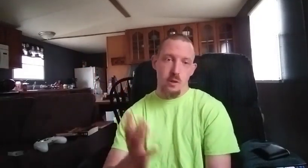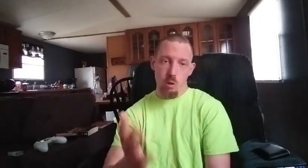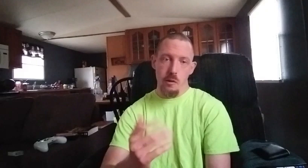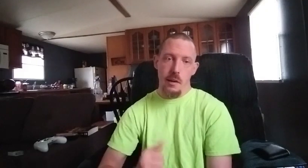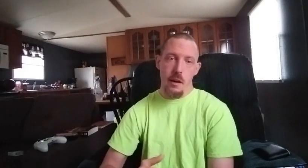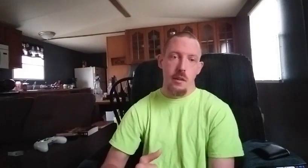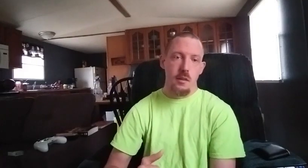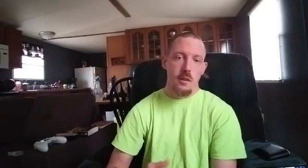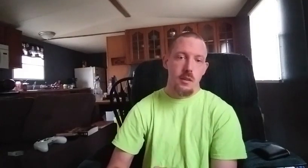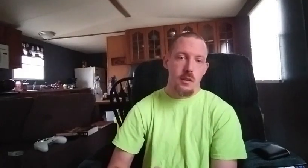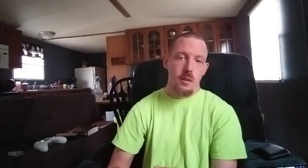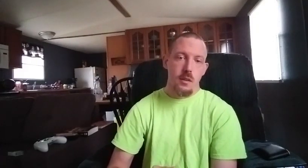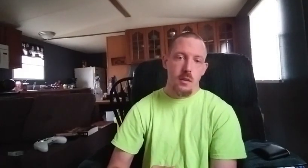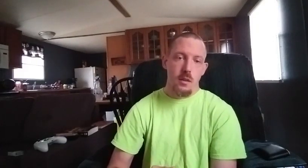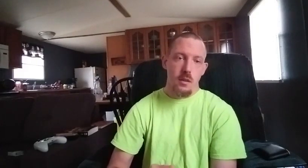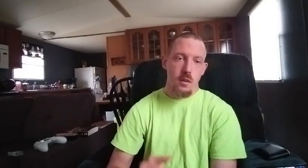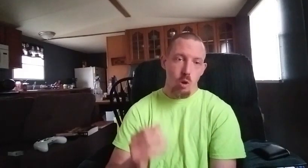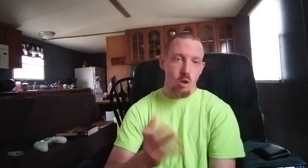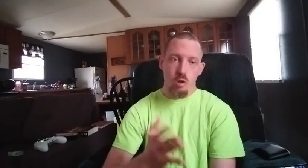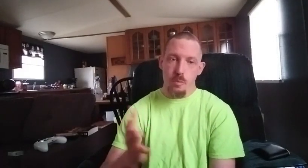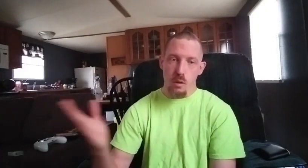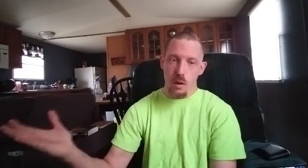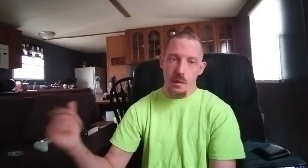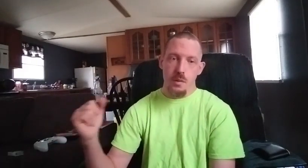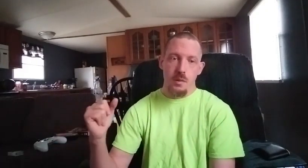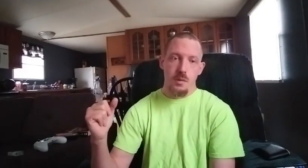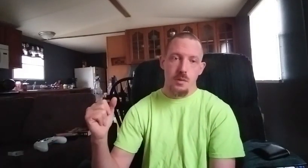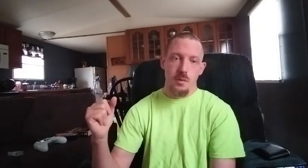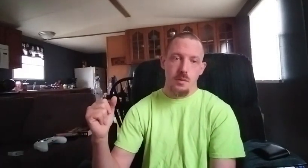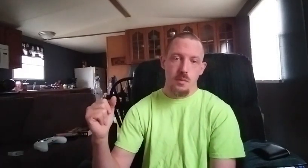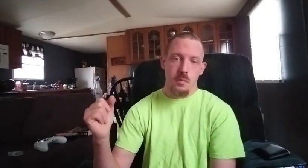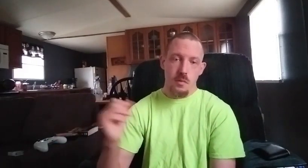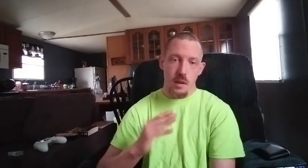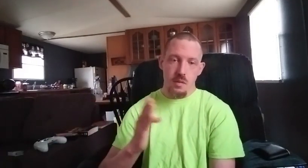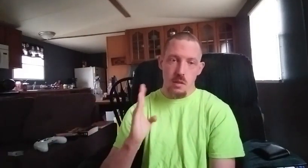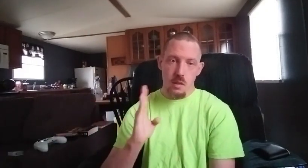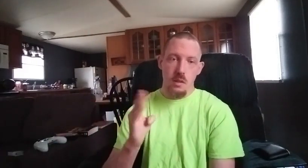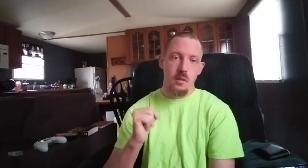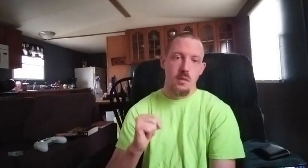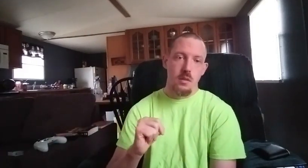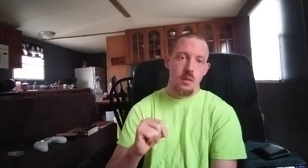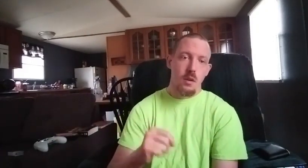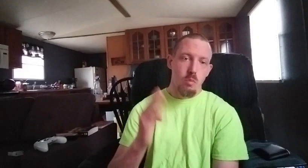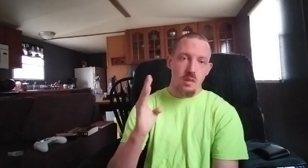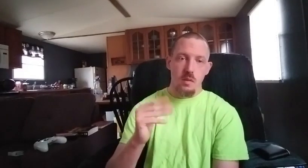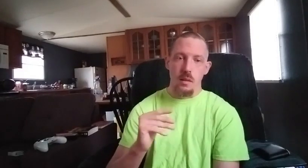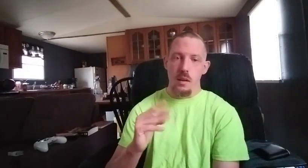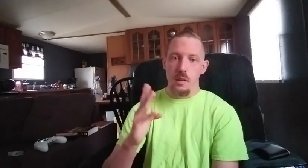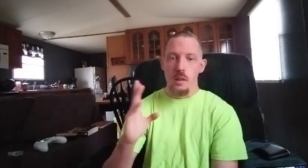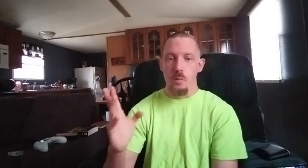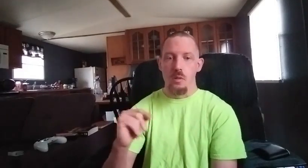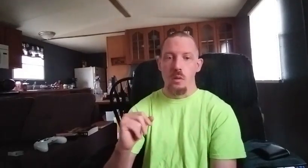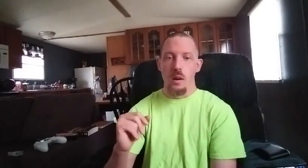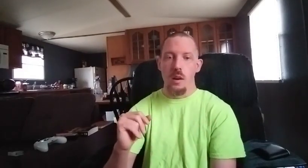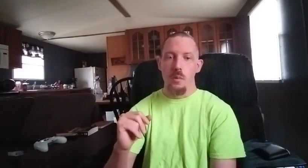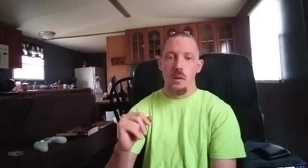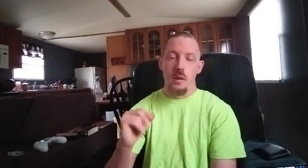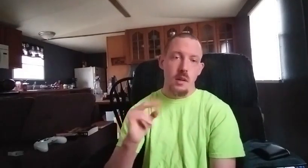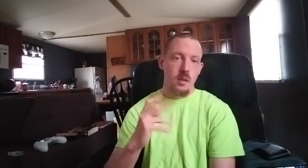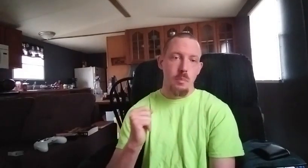good at learn to progress that's the key please hit the like hit subscribe hit that